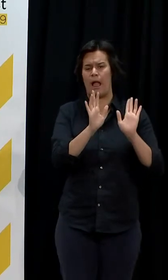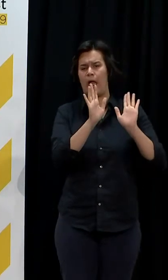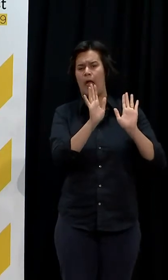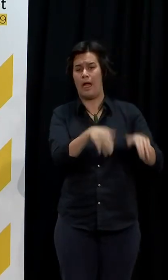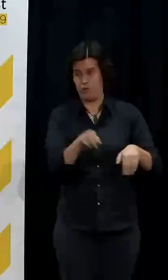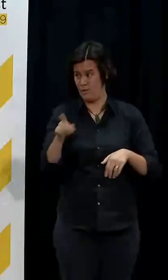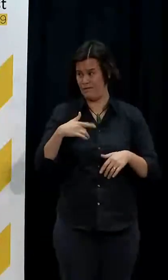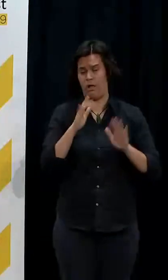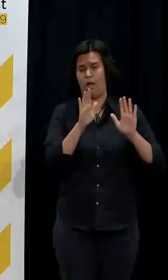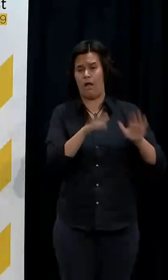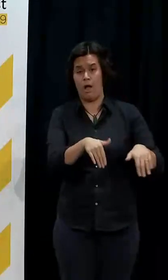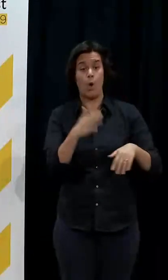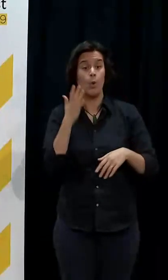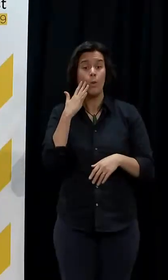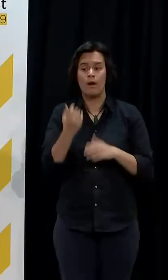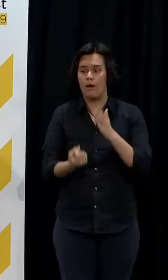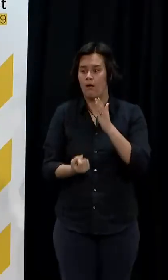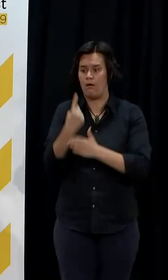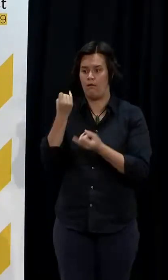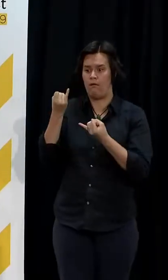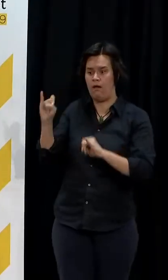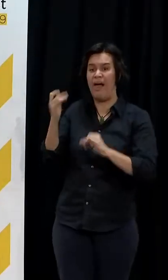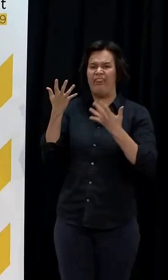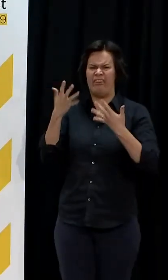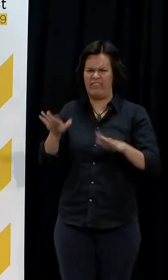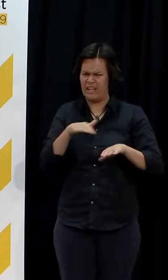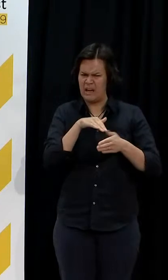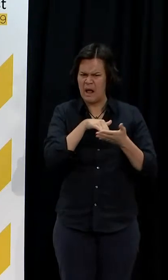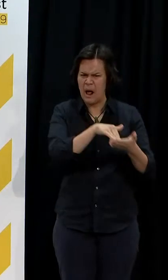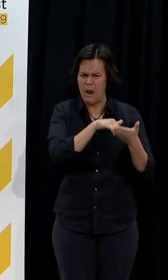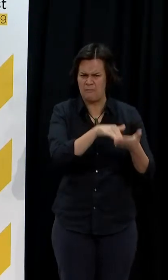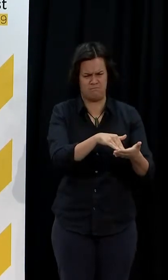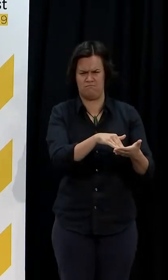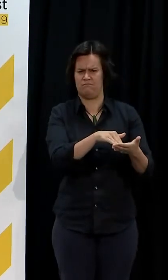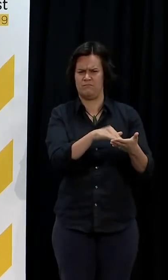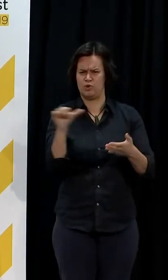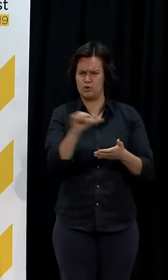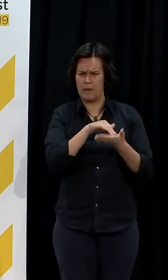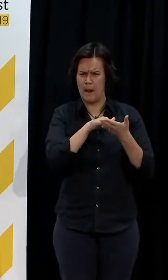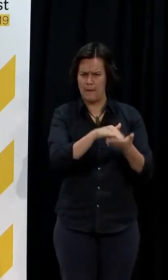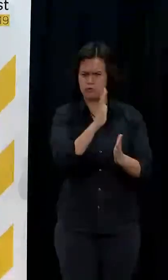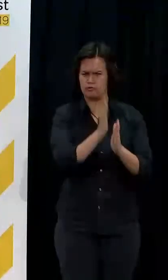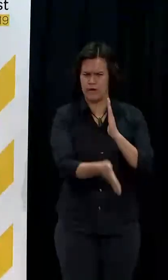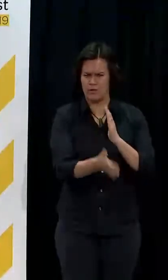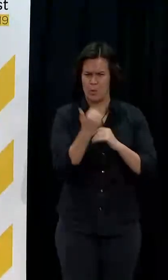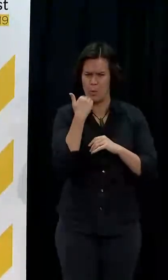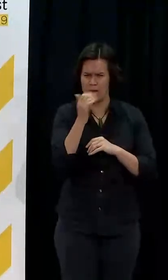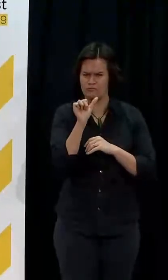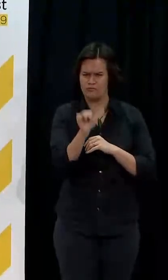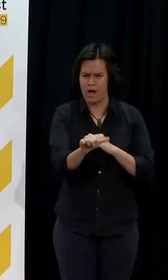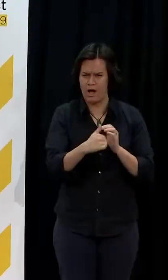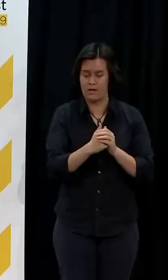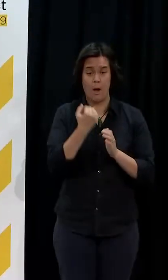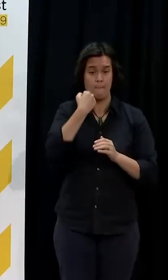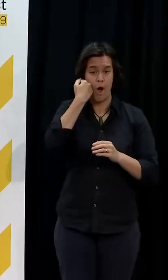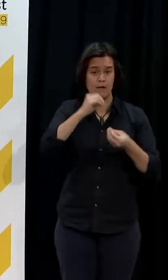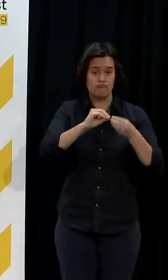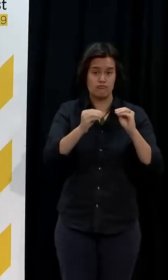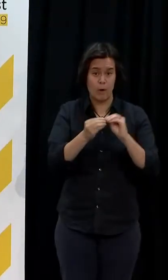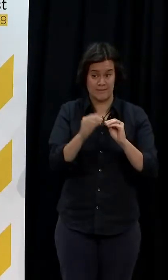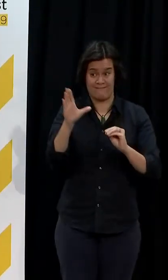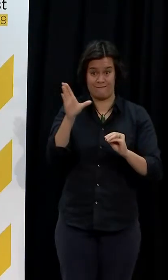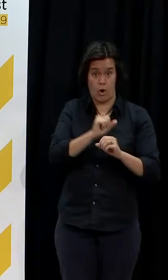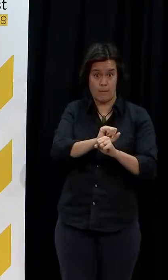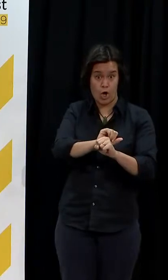of fundings drop to whānau ora? We know that the vulnerabilities of Māori and Pacifica communities have been well-canvassed long before this outbreak,